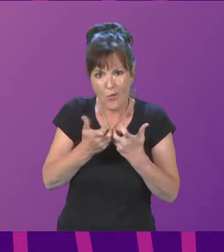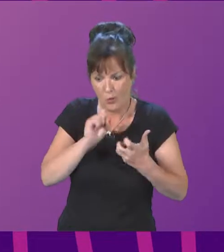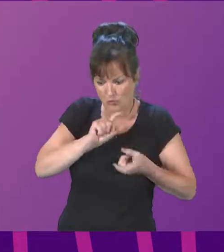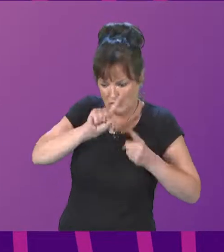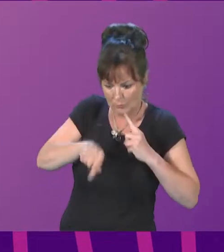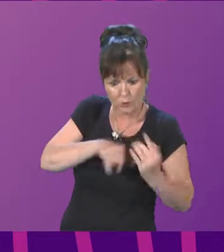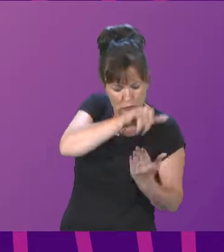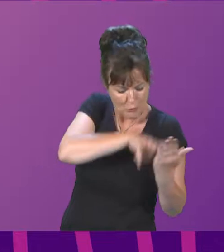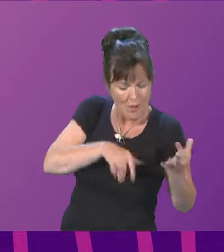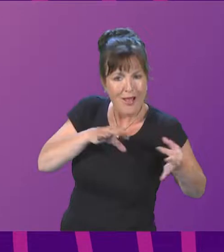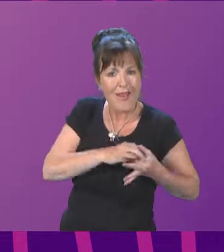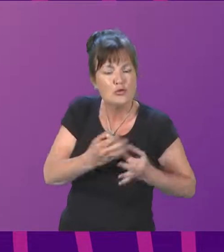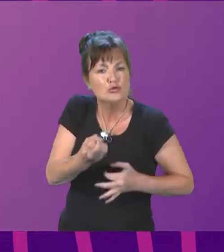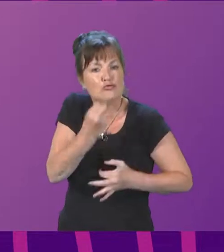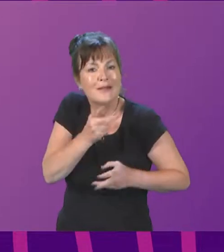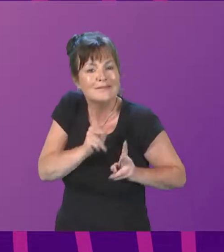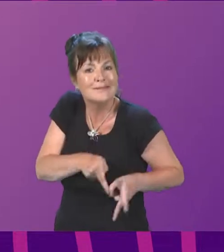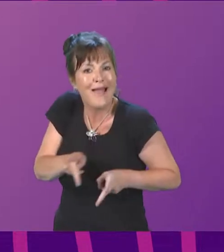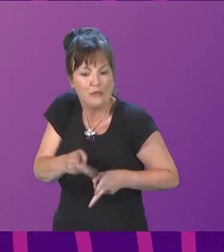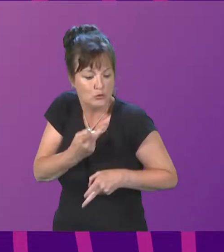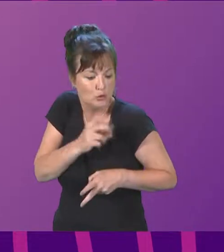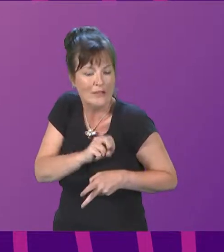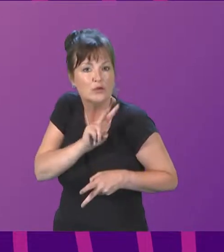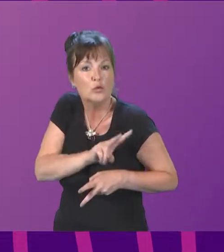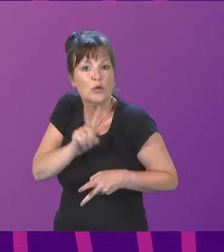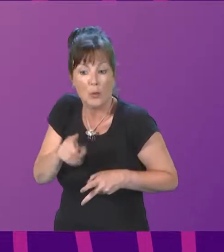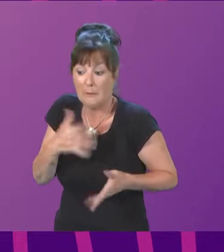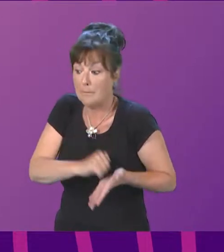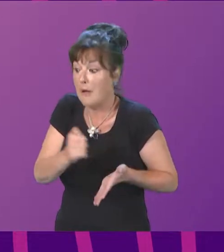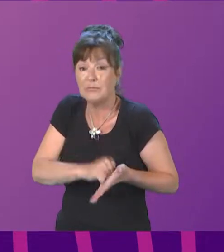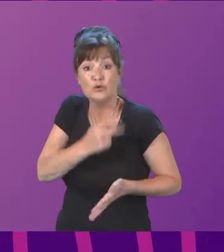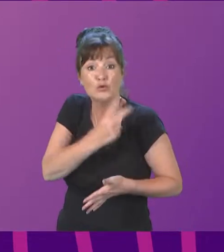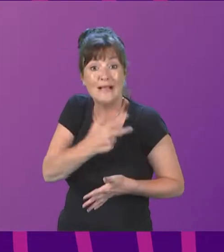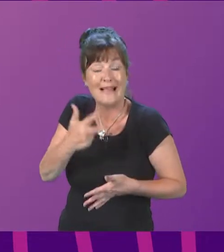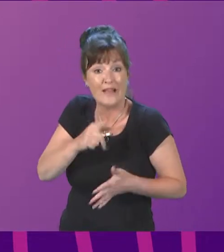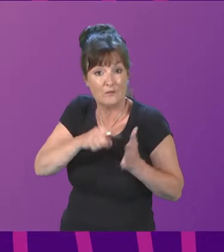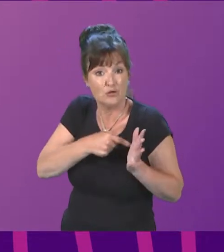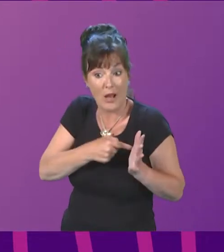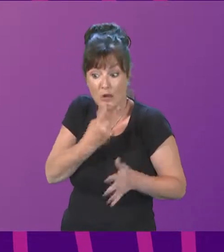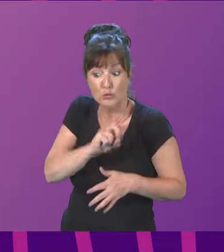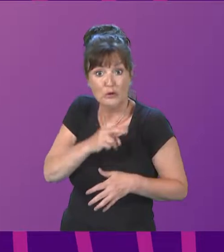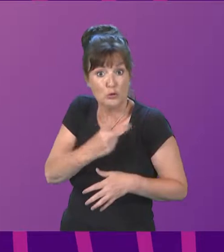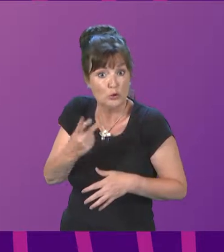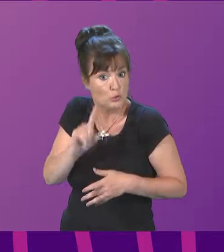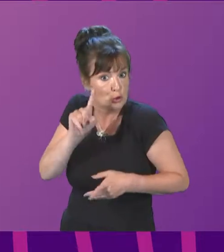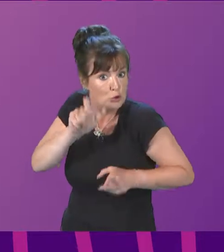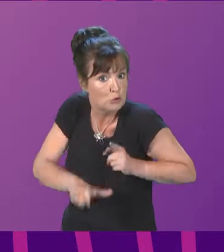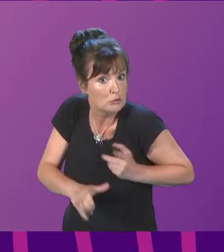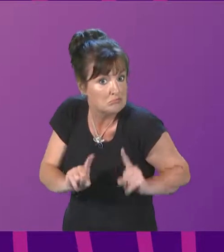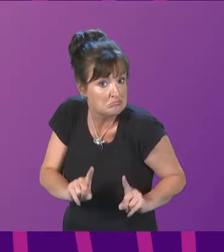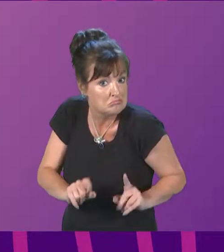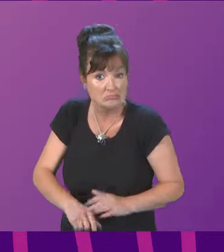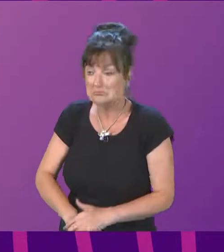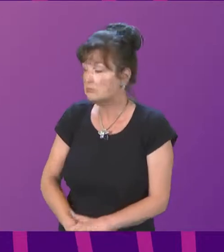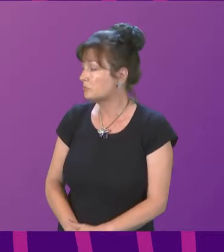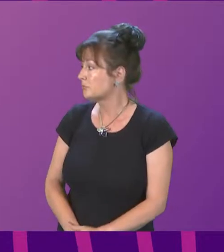drug-related deaths in Scotland 2021 which was published on the 28th of July 2022. Minister Angela Constance.